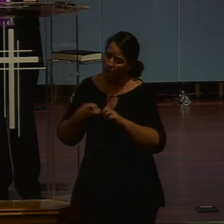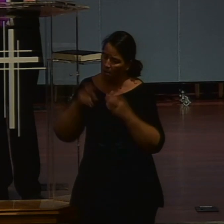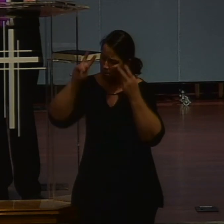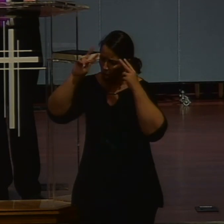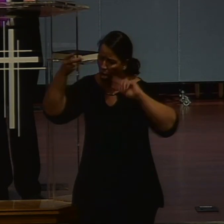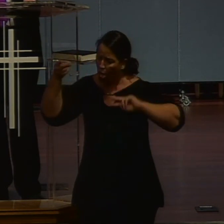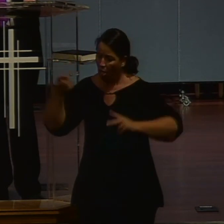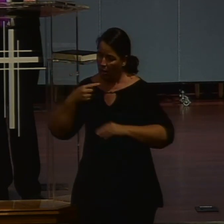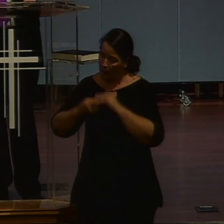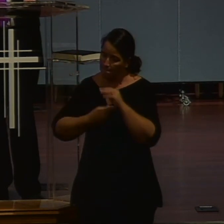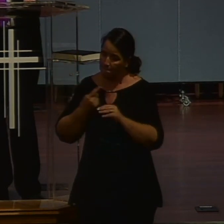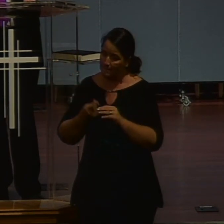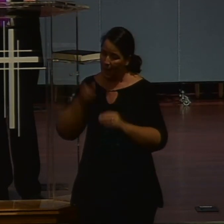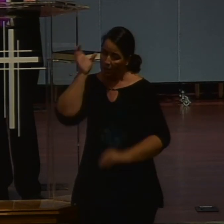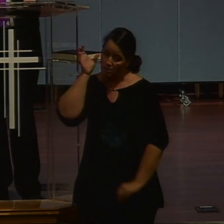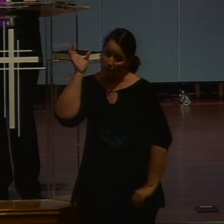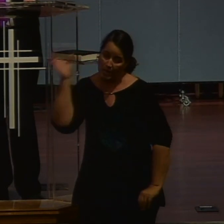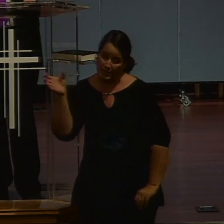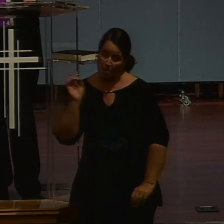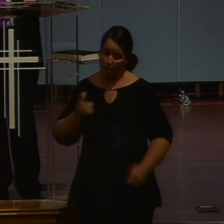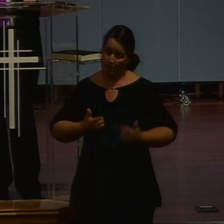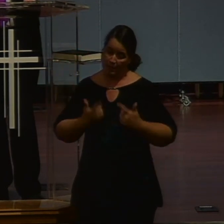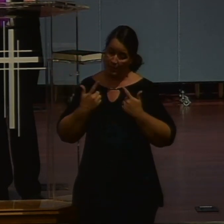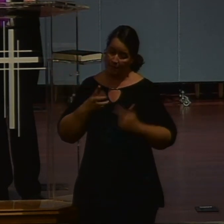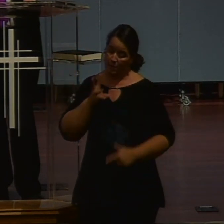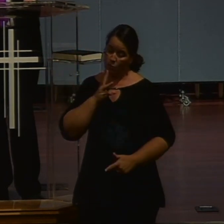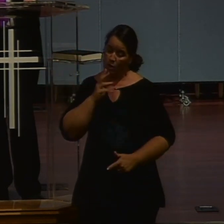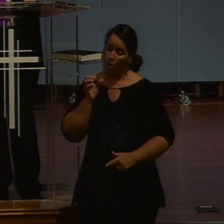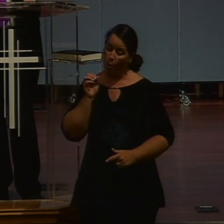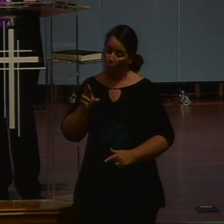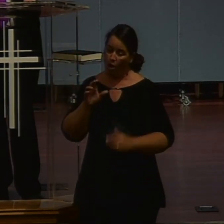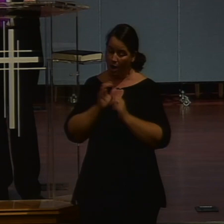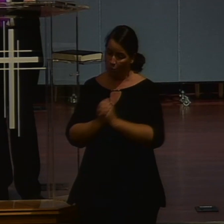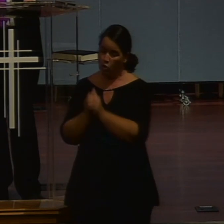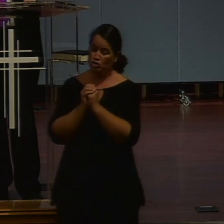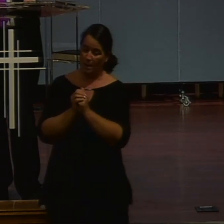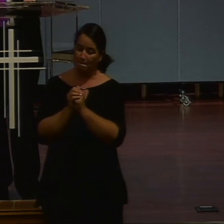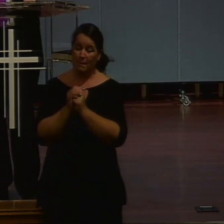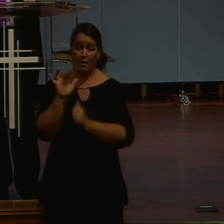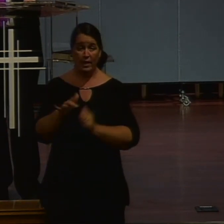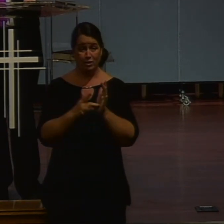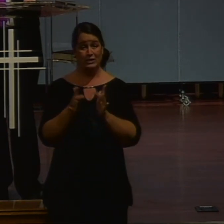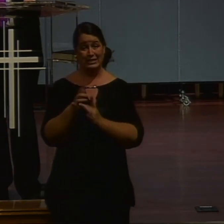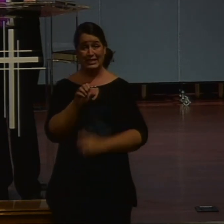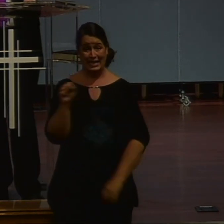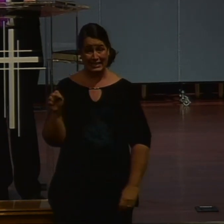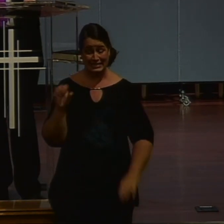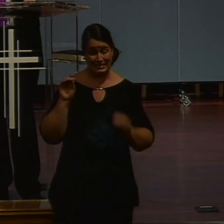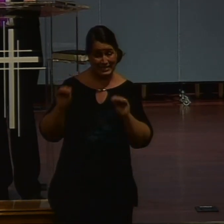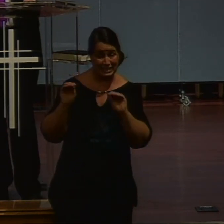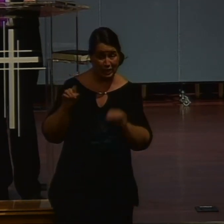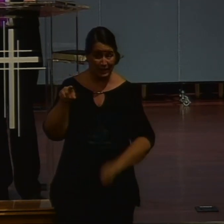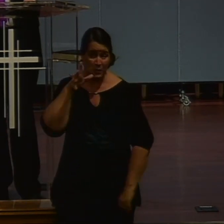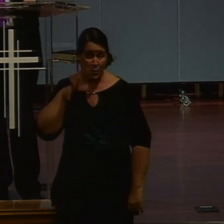Thinking. About the concept. Of. Worship. That is what King. Jesus. Is. Teaching